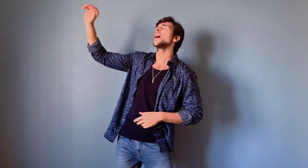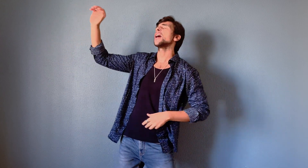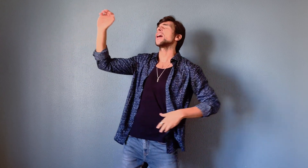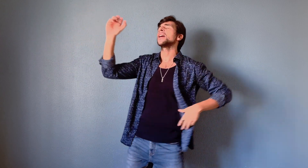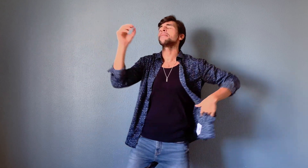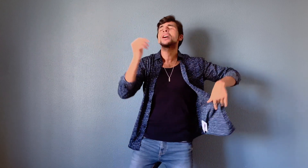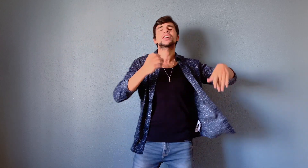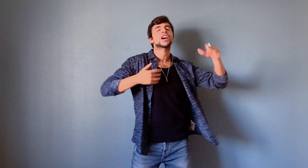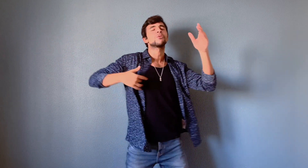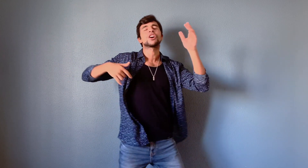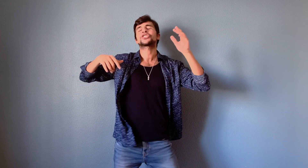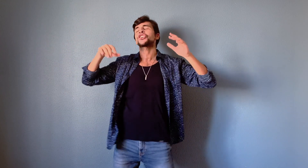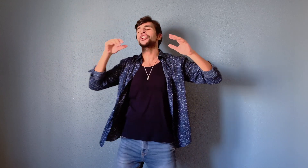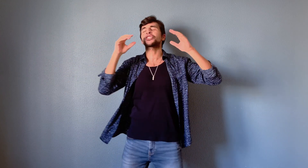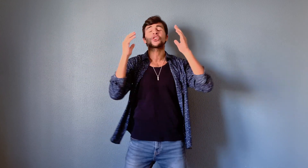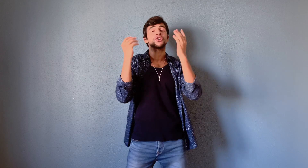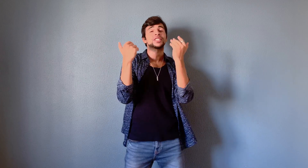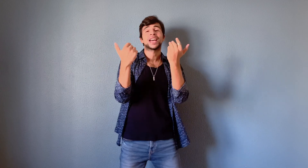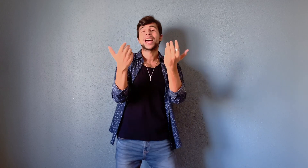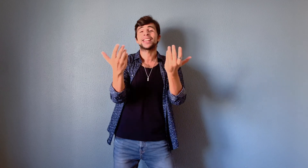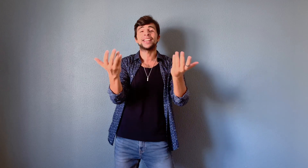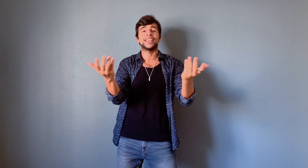But I watch her so sadly